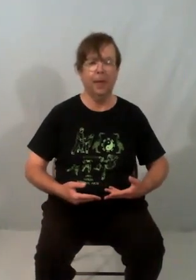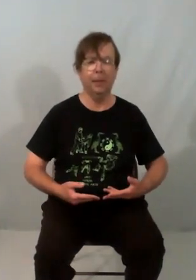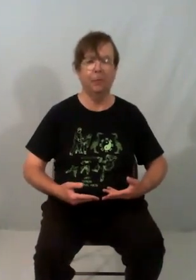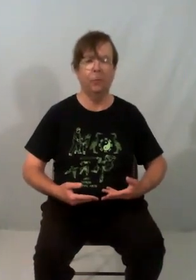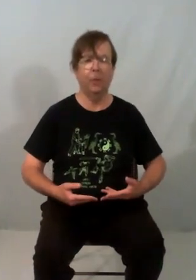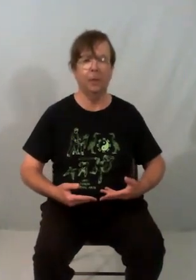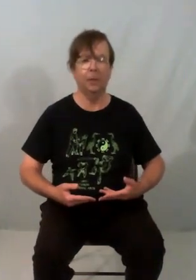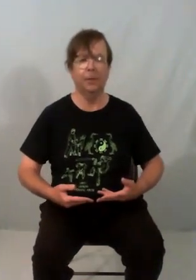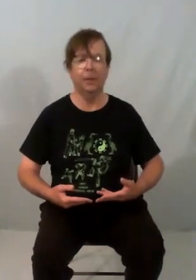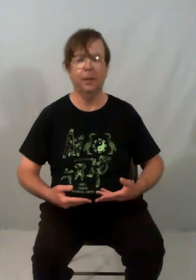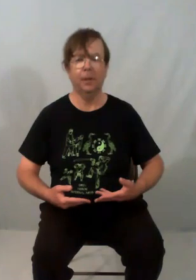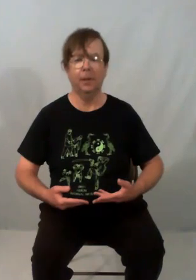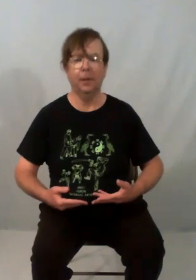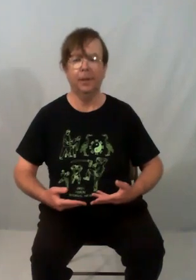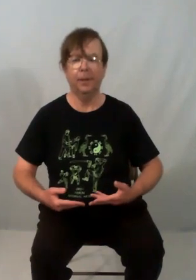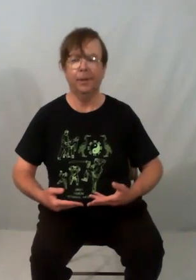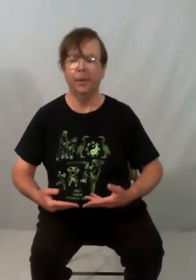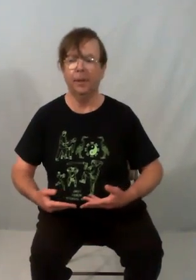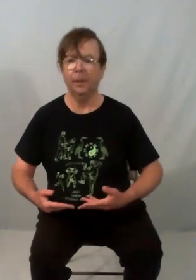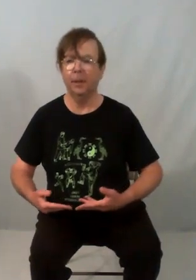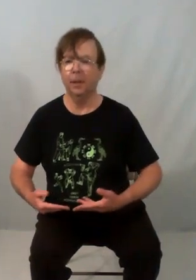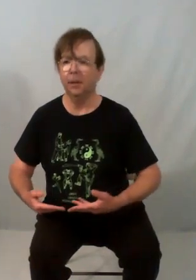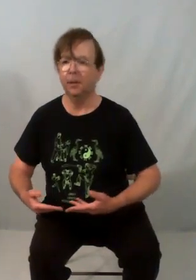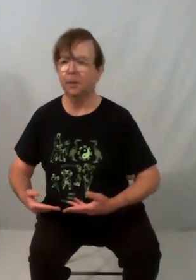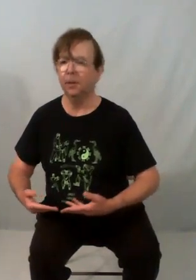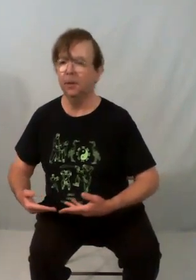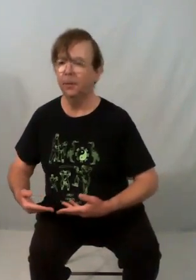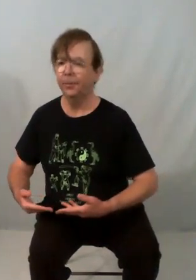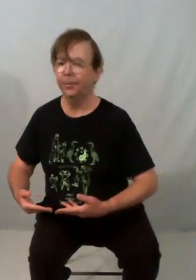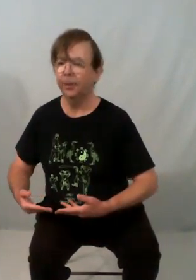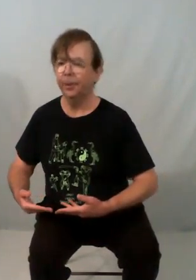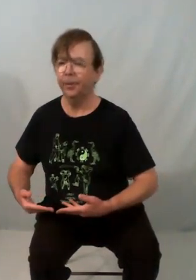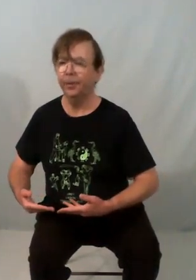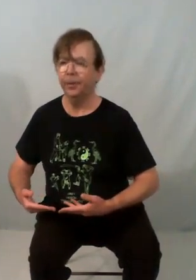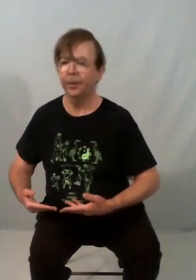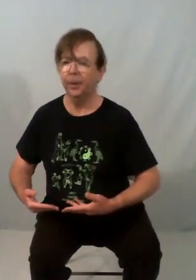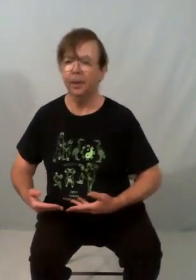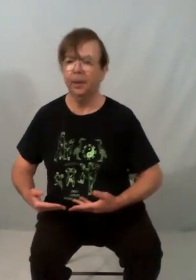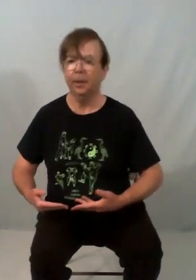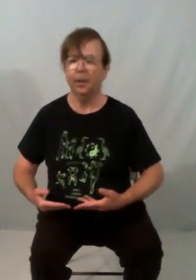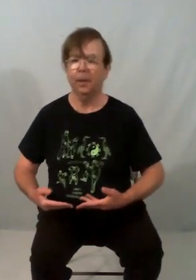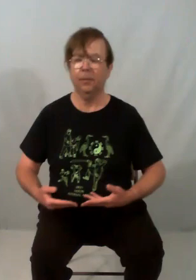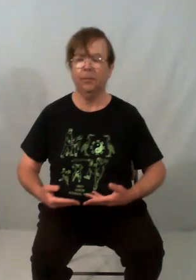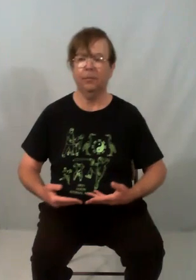One, two, three,